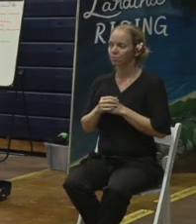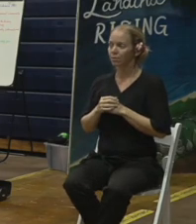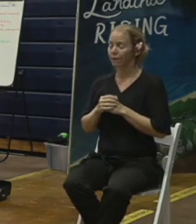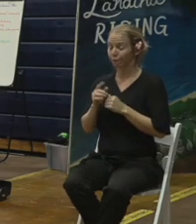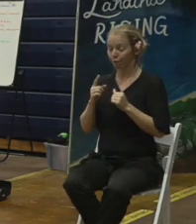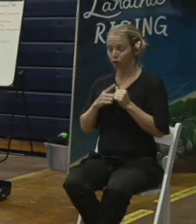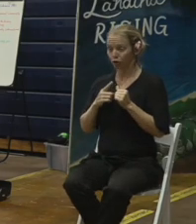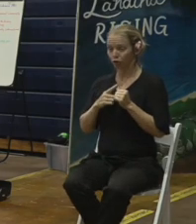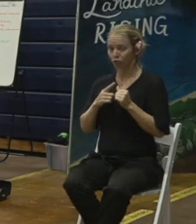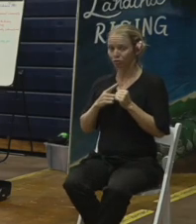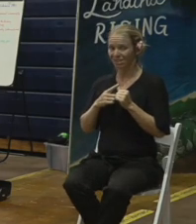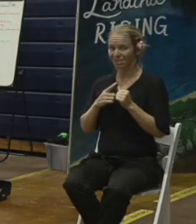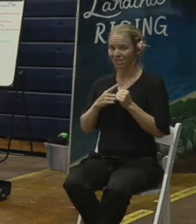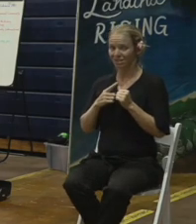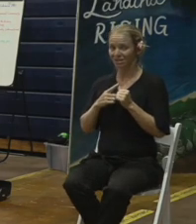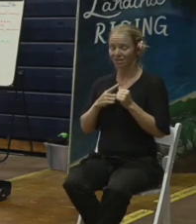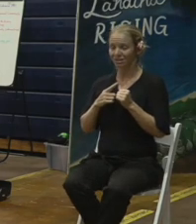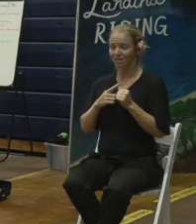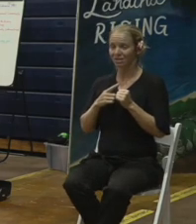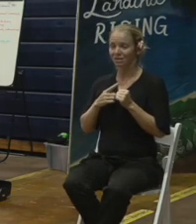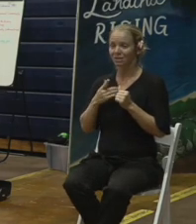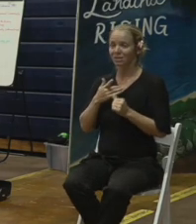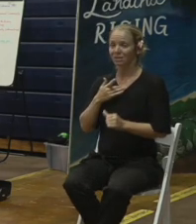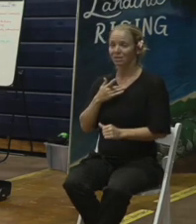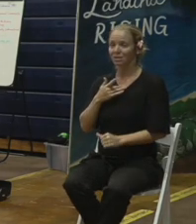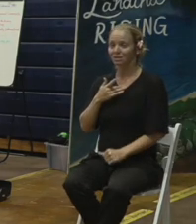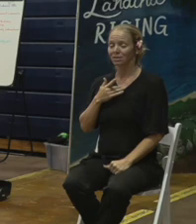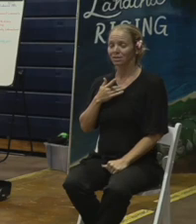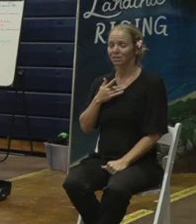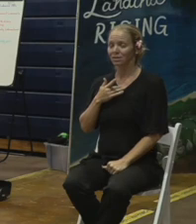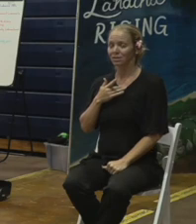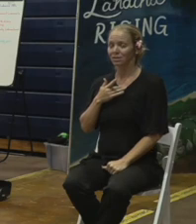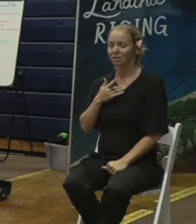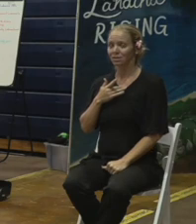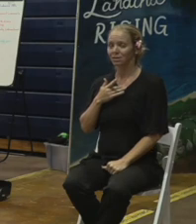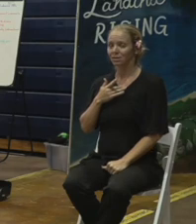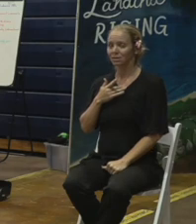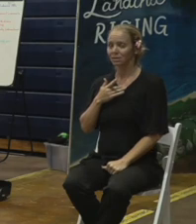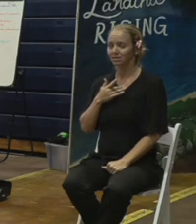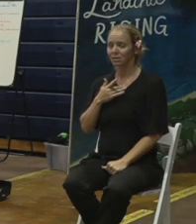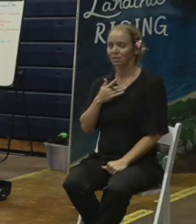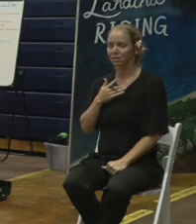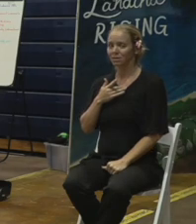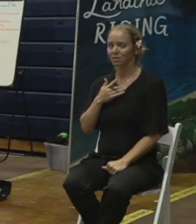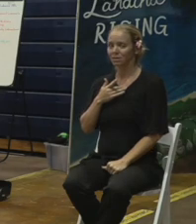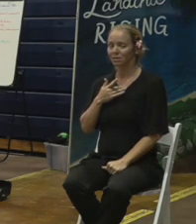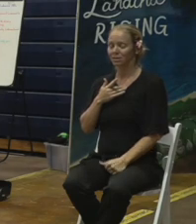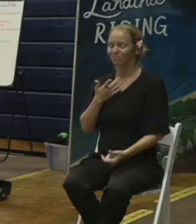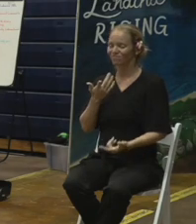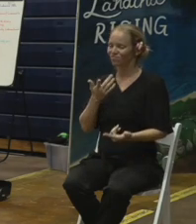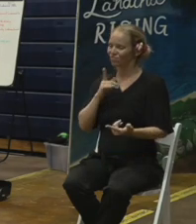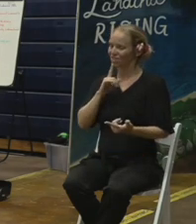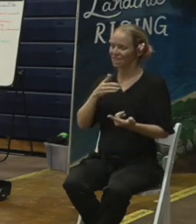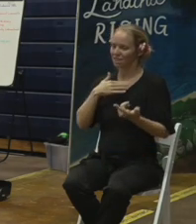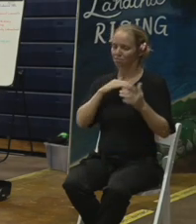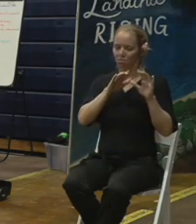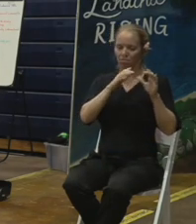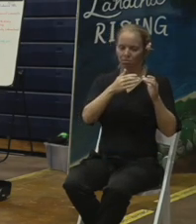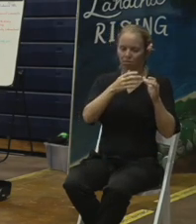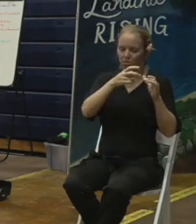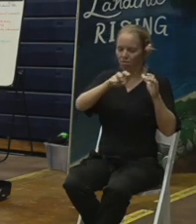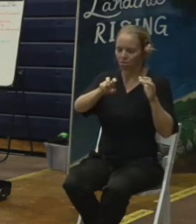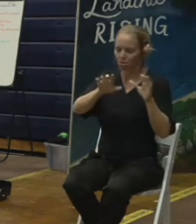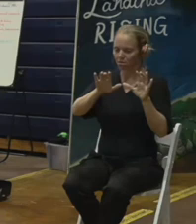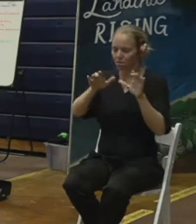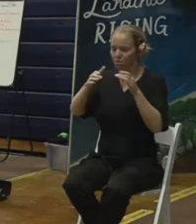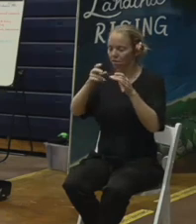most complete number of ROEs in them so that as you can imagine crews can just go from one property to the next door property to the next door